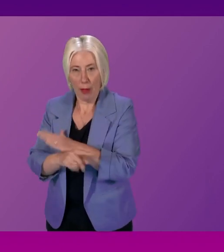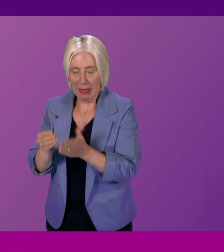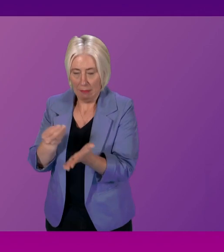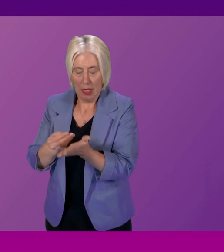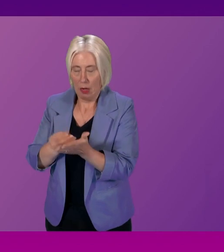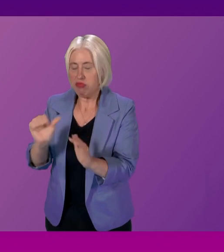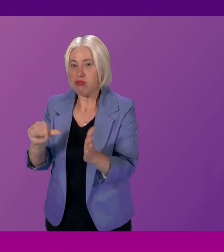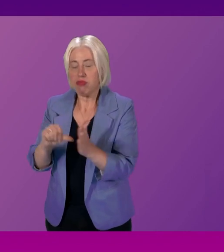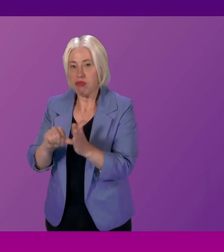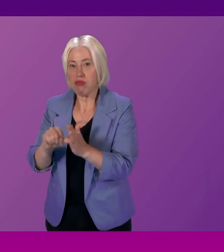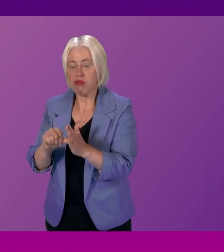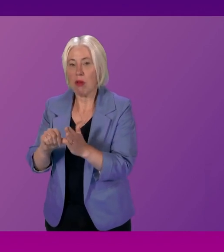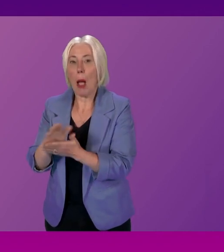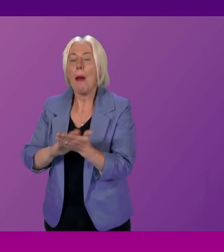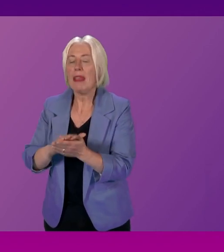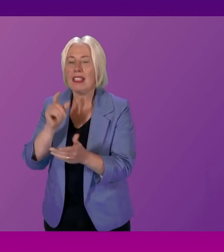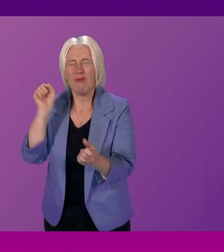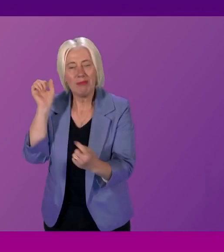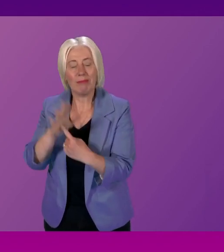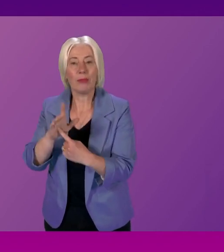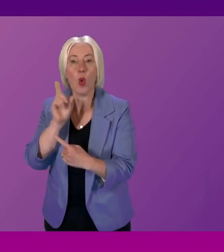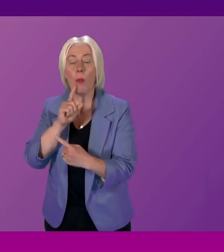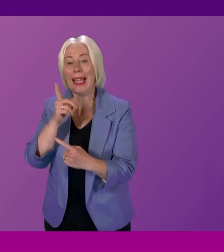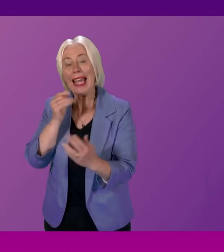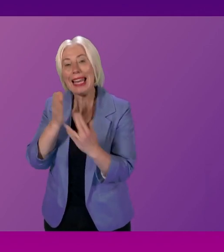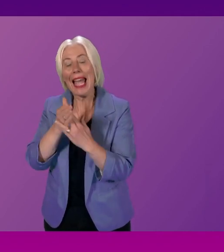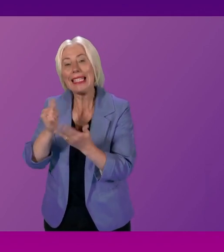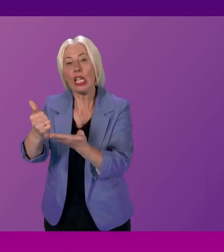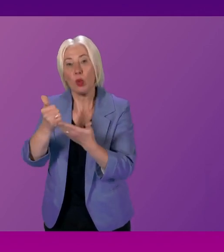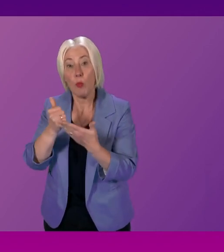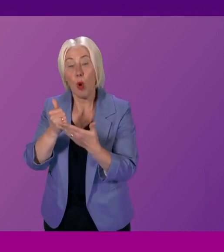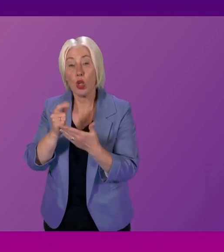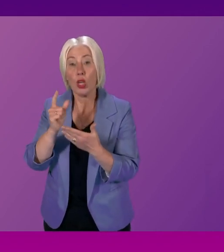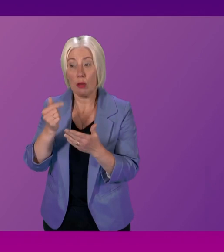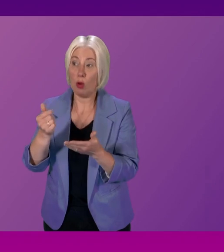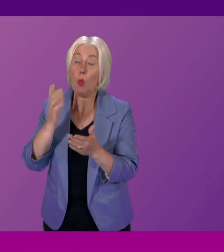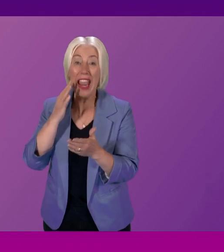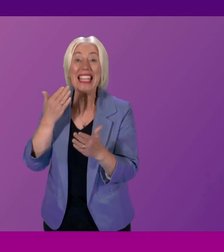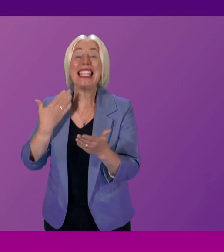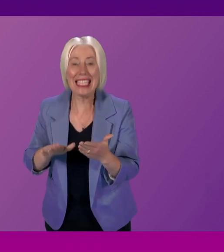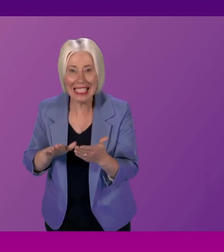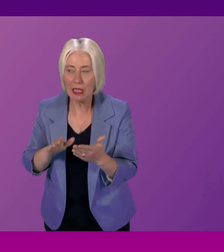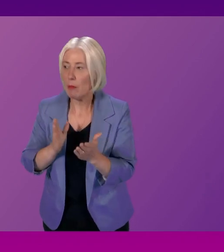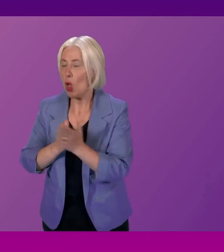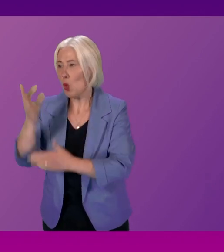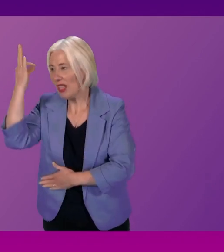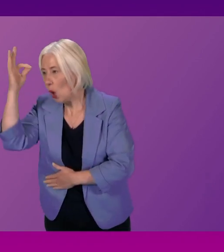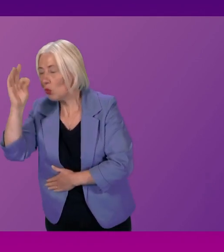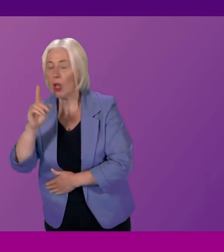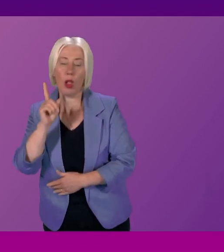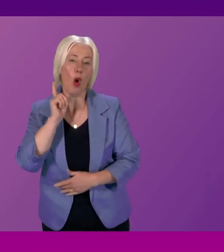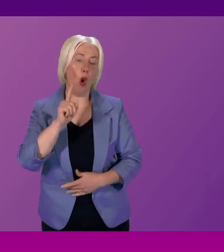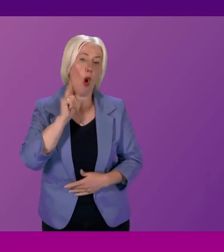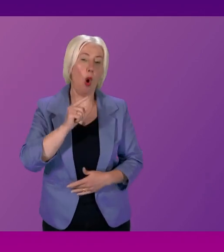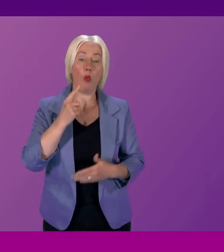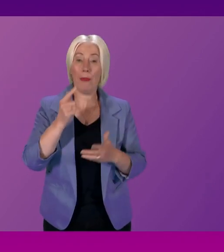is vital that women are able to access the support that they need when they need it, and this can be through local authorities or local women's aid group